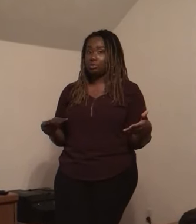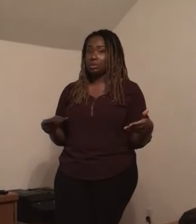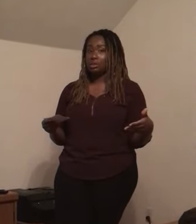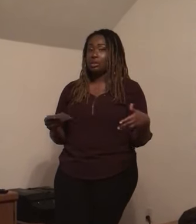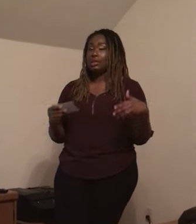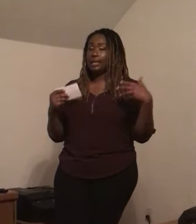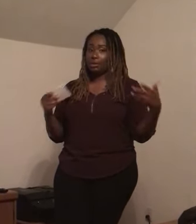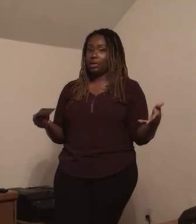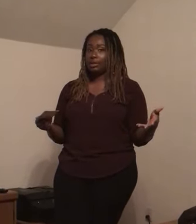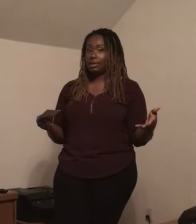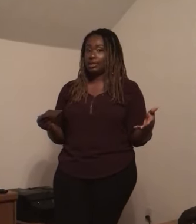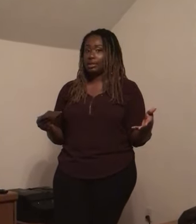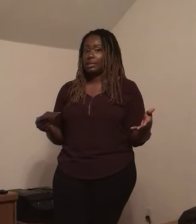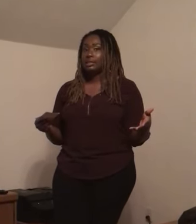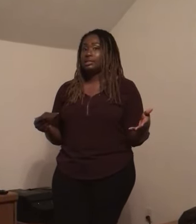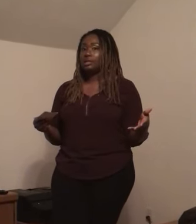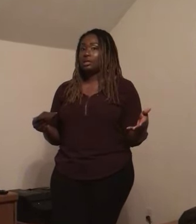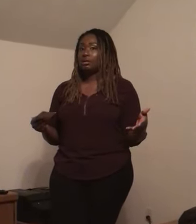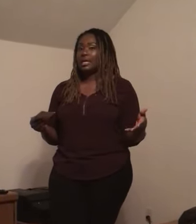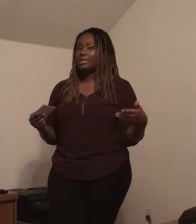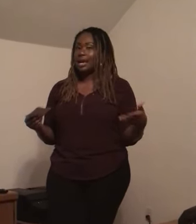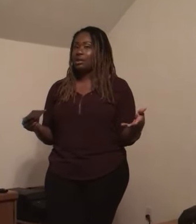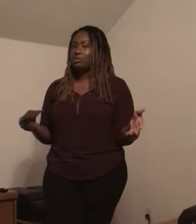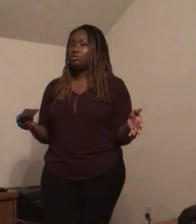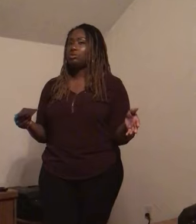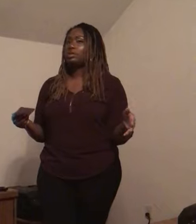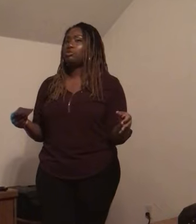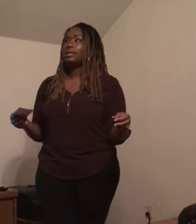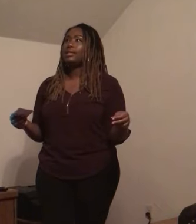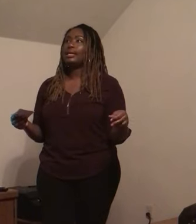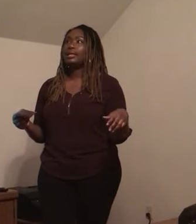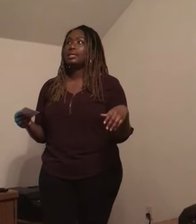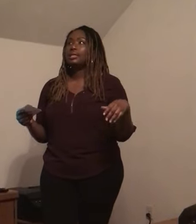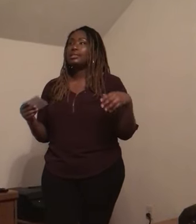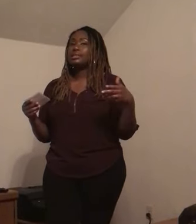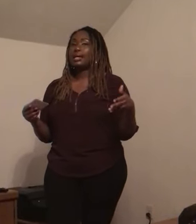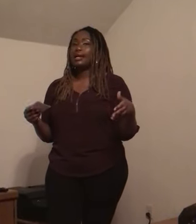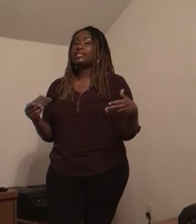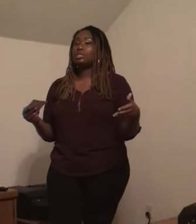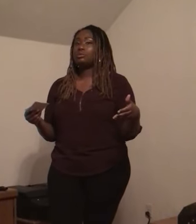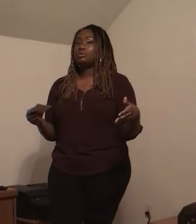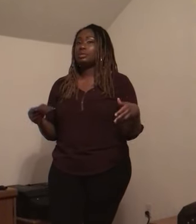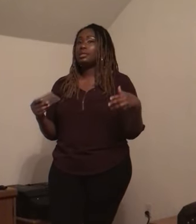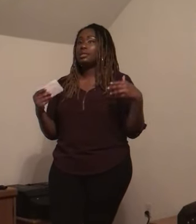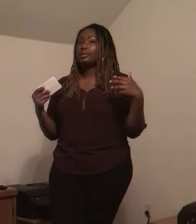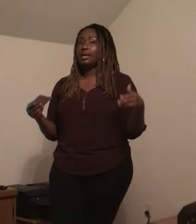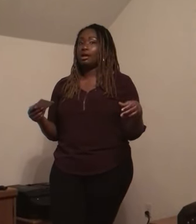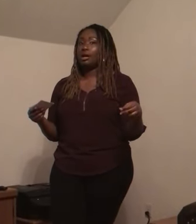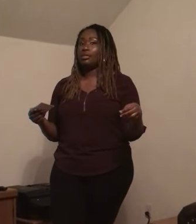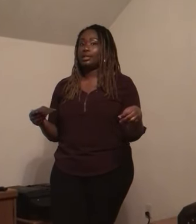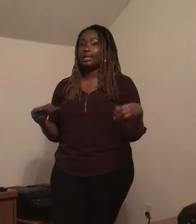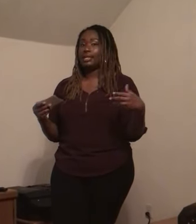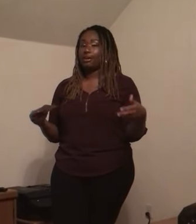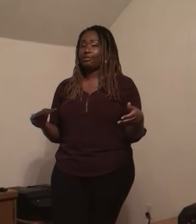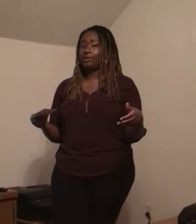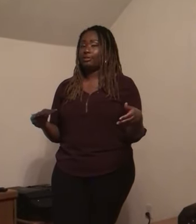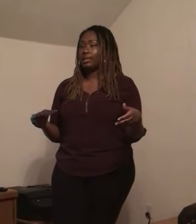in America. So that's kind of cool knowing that sign So is used that often and that frequently,